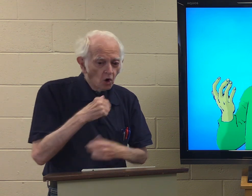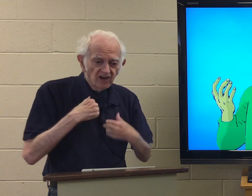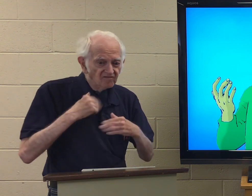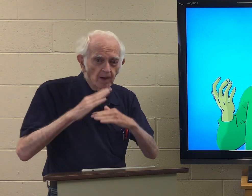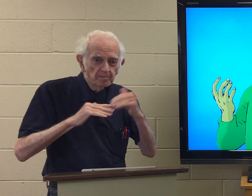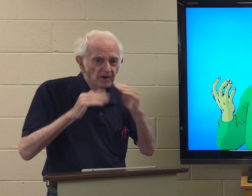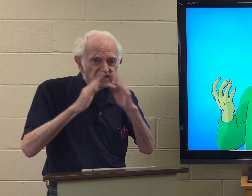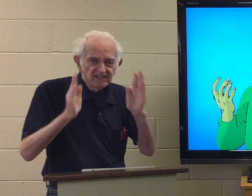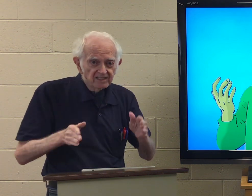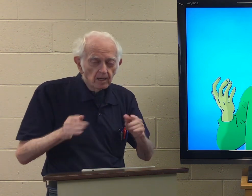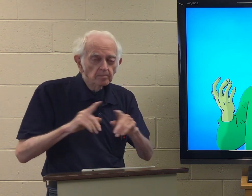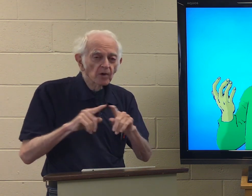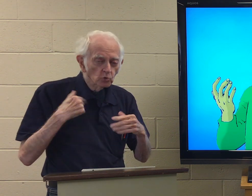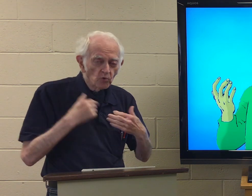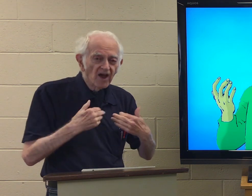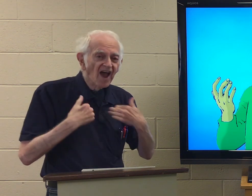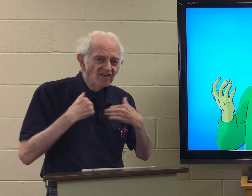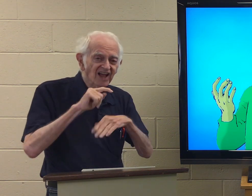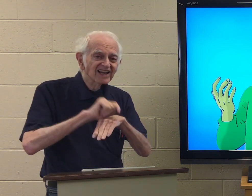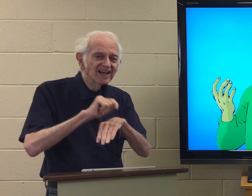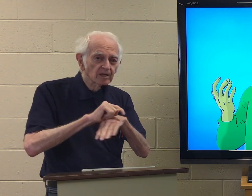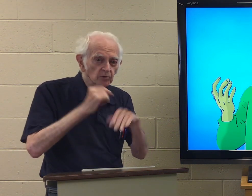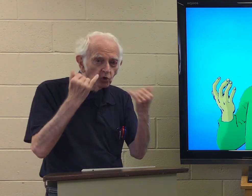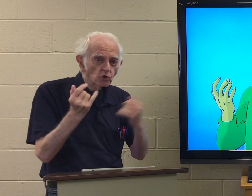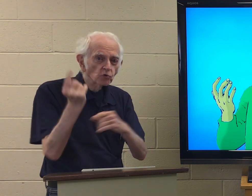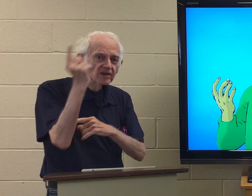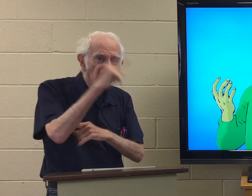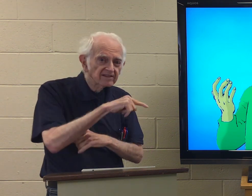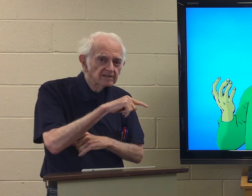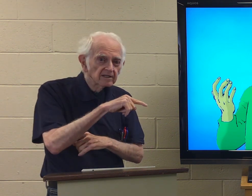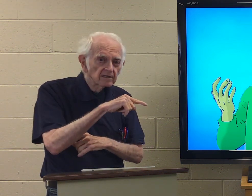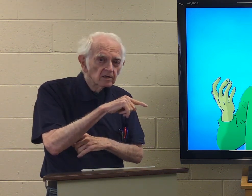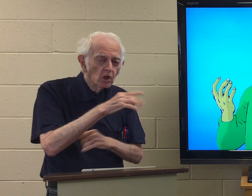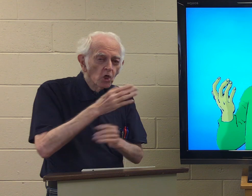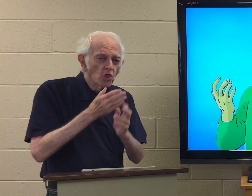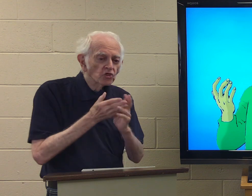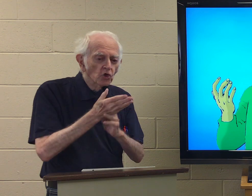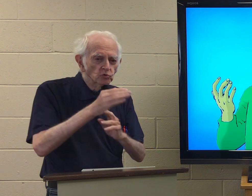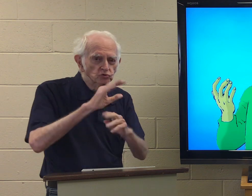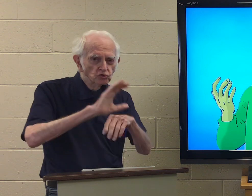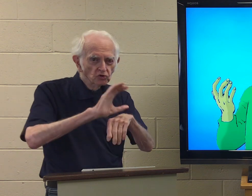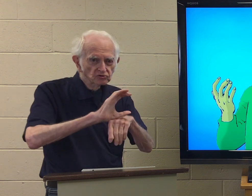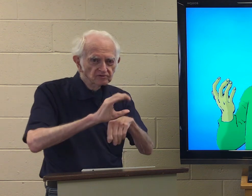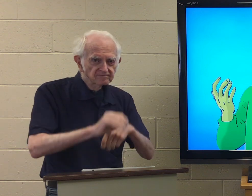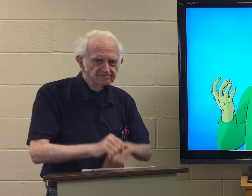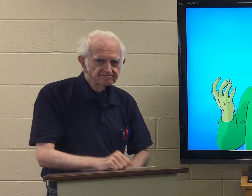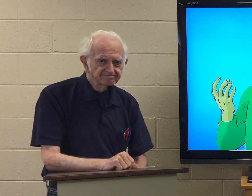We don't have a building, but we will have a temple today through the church.